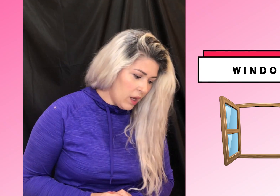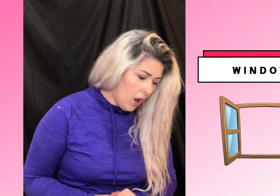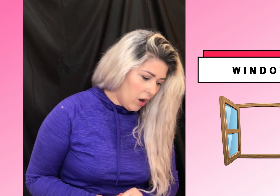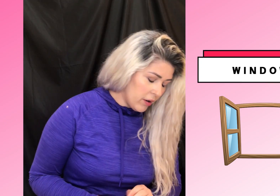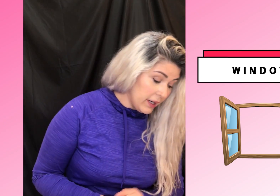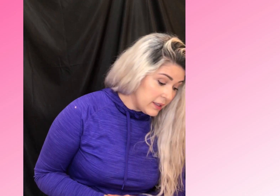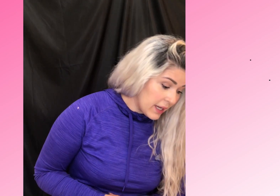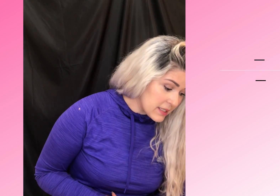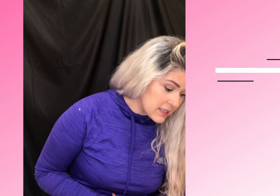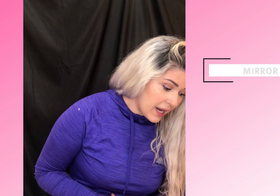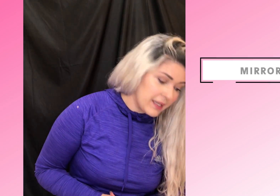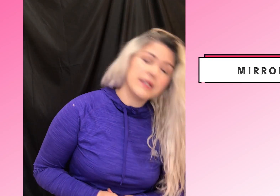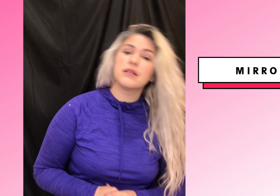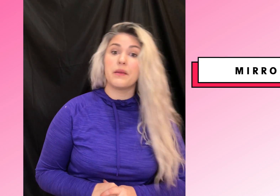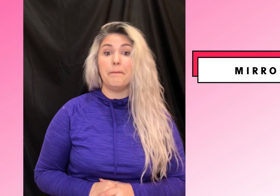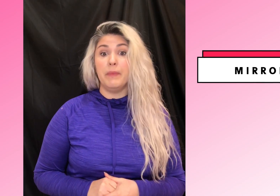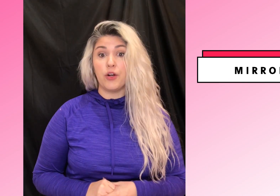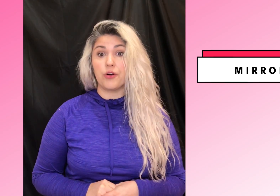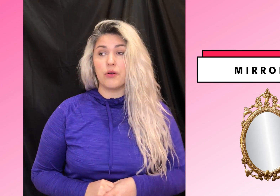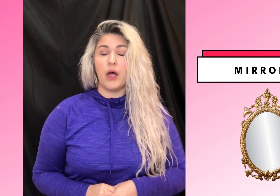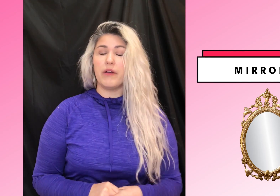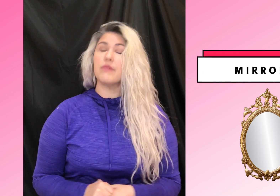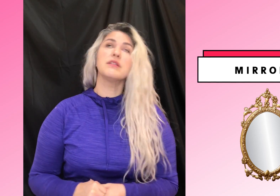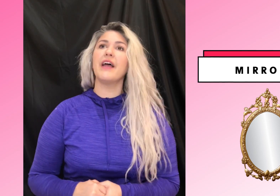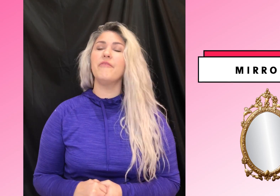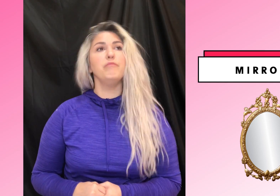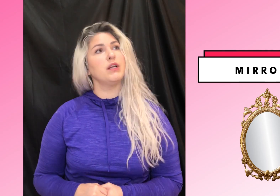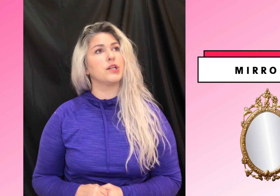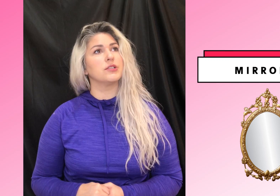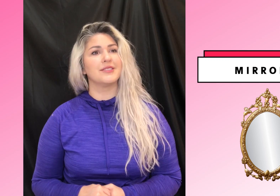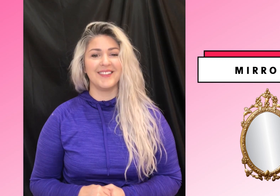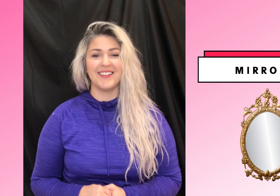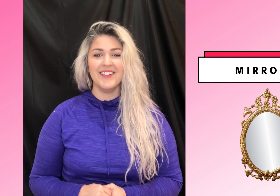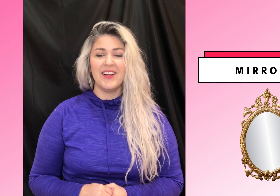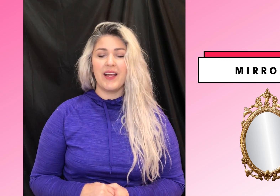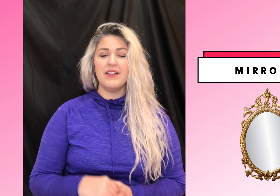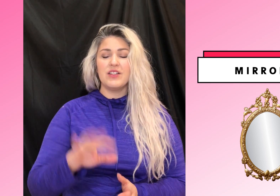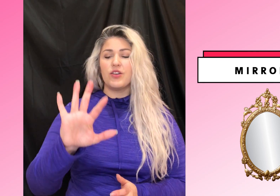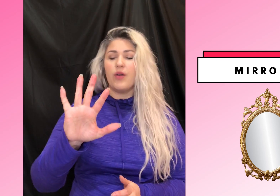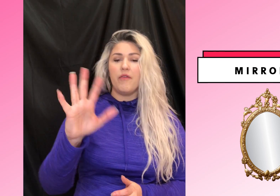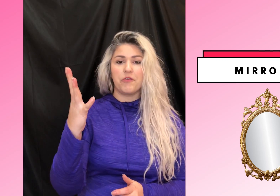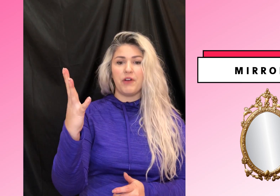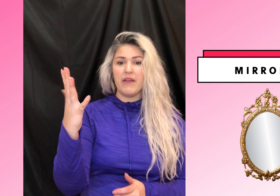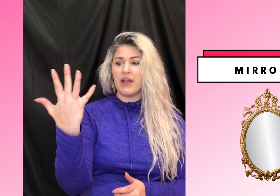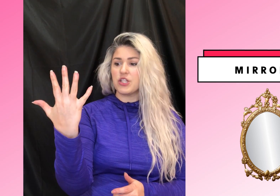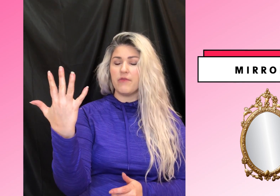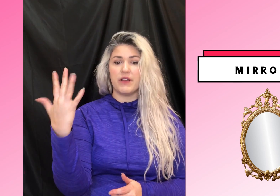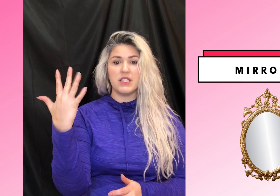All right. Next sign is mirror. A lot of houses have mirrors. Okay. So you have your five handshake facing